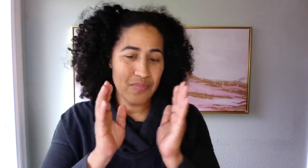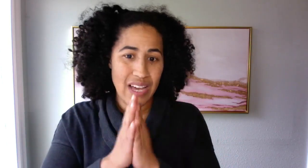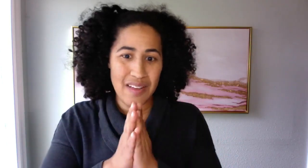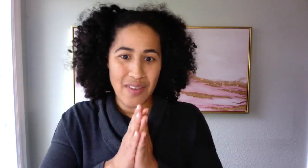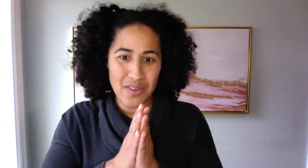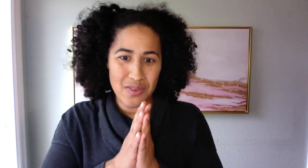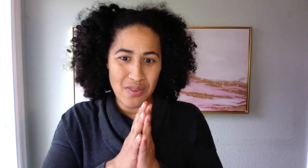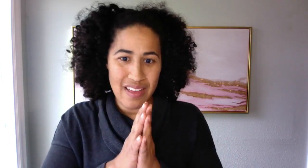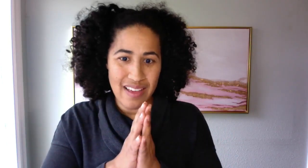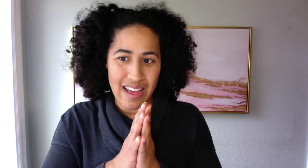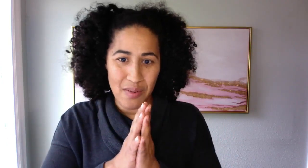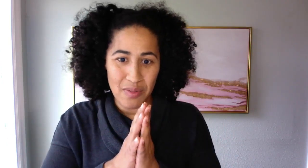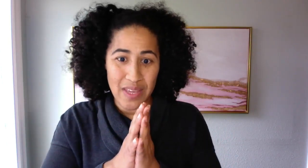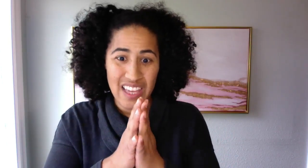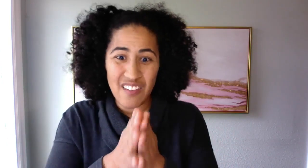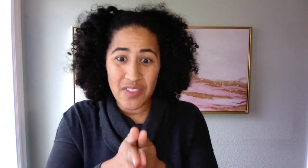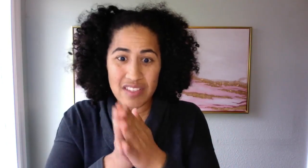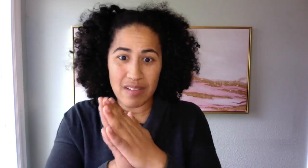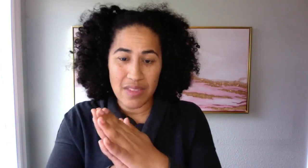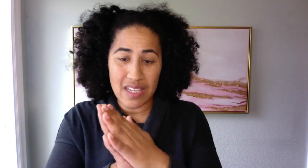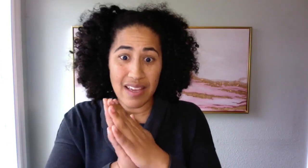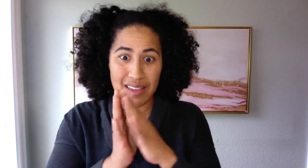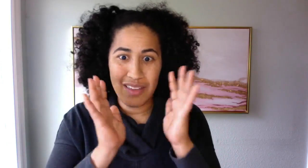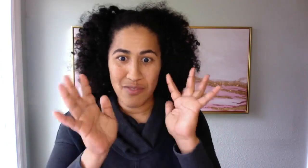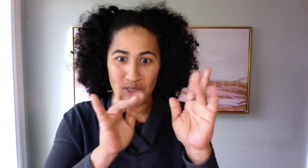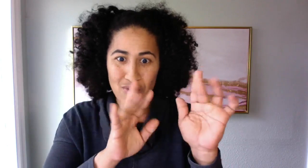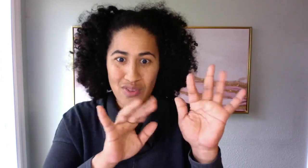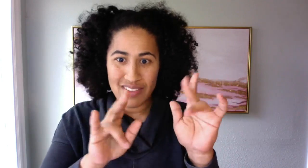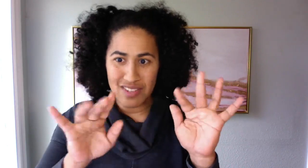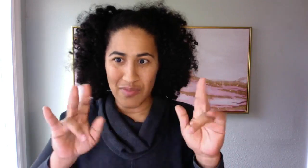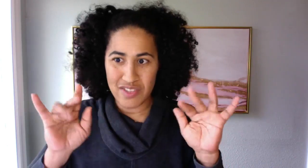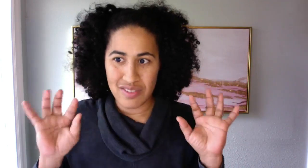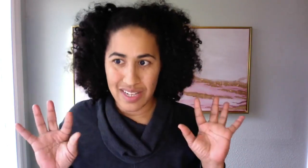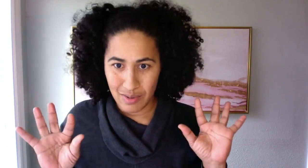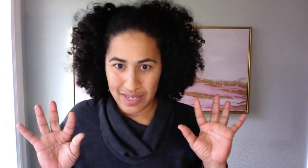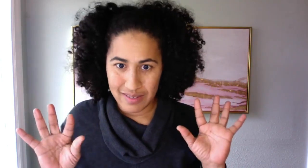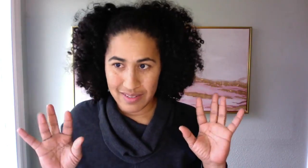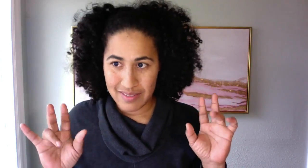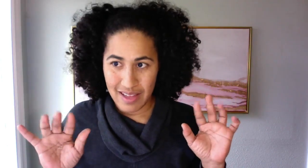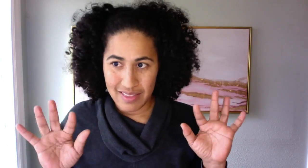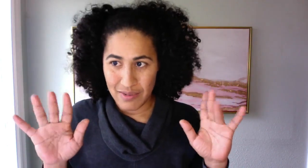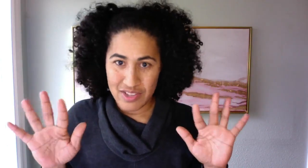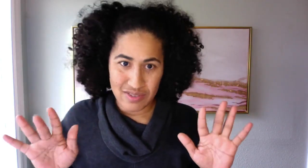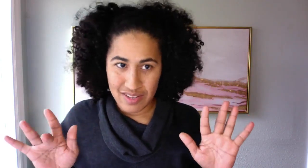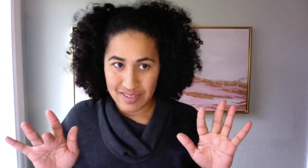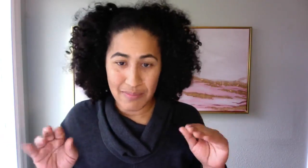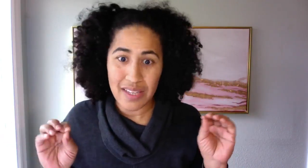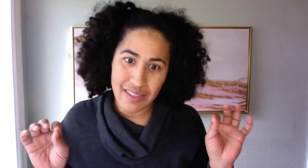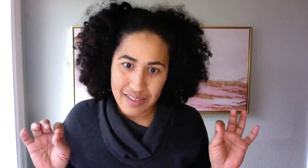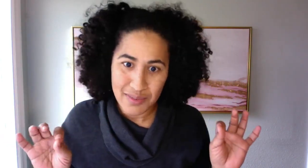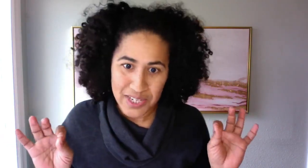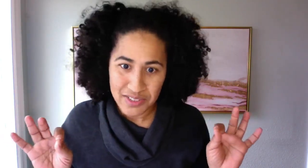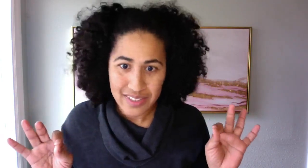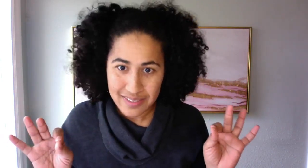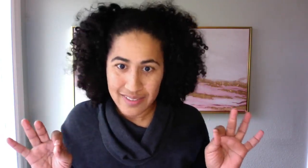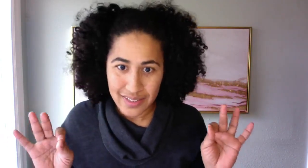I invite you to try that out with me. If that's something that if you try these interventions, like, Oh my goodness, I think Rachel's onto something. Yes, Rachel is. Hello.